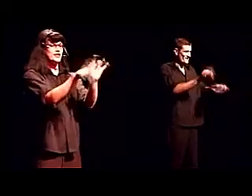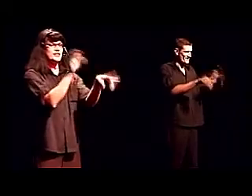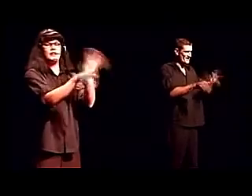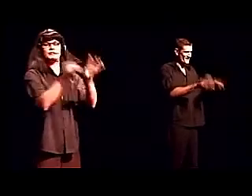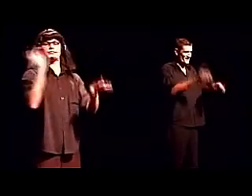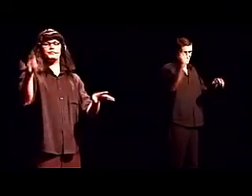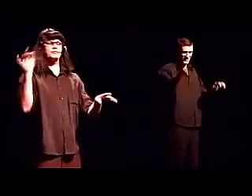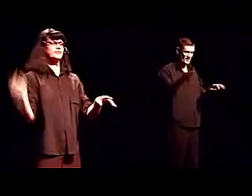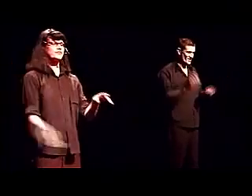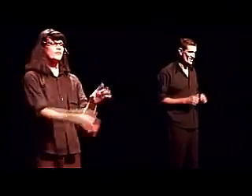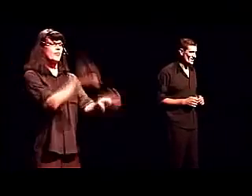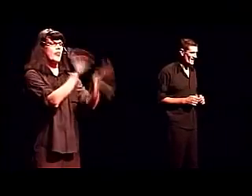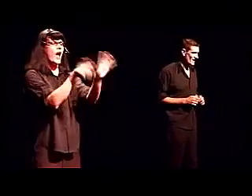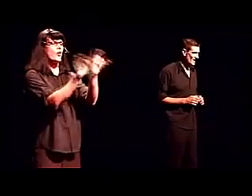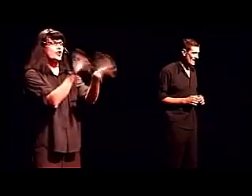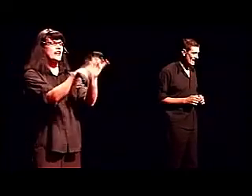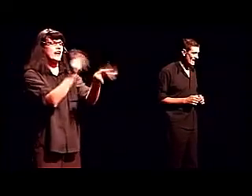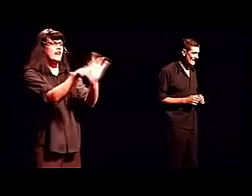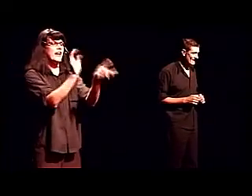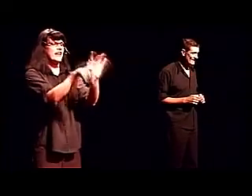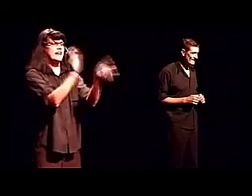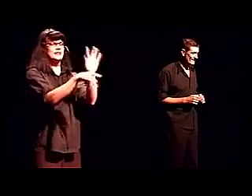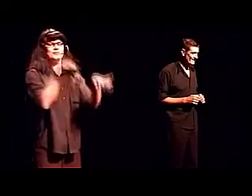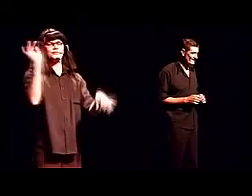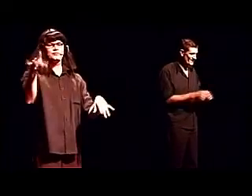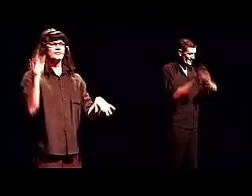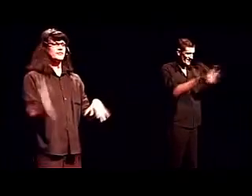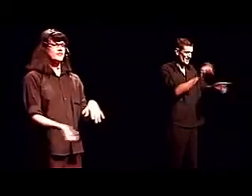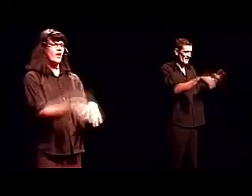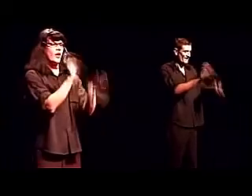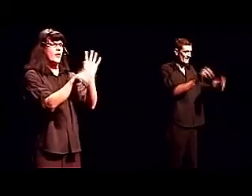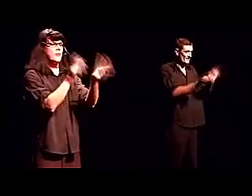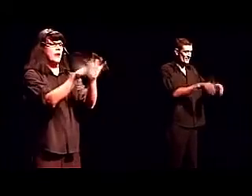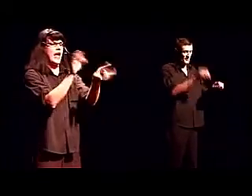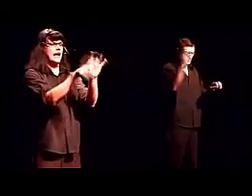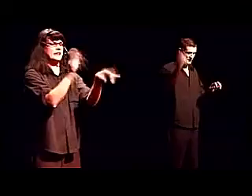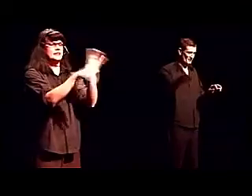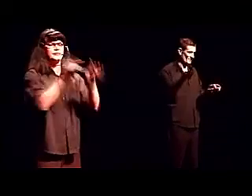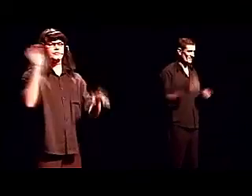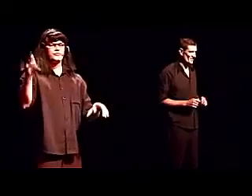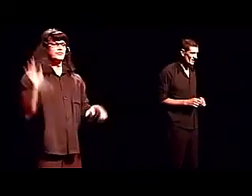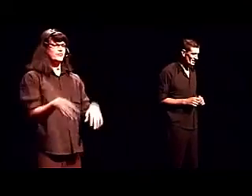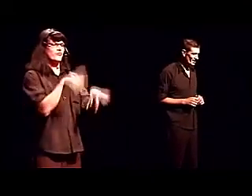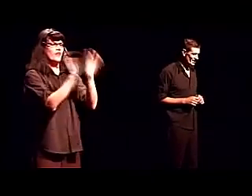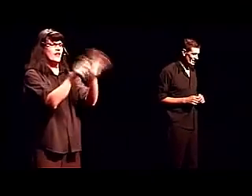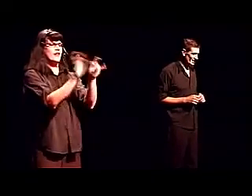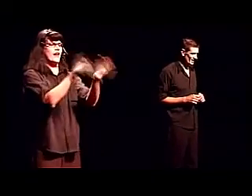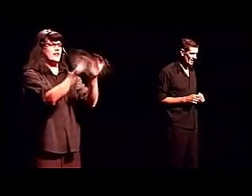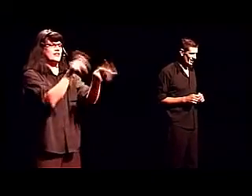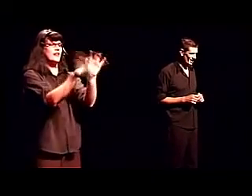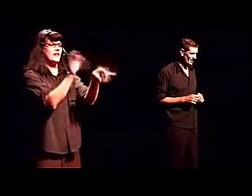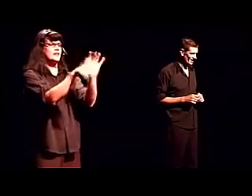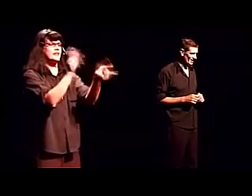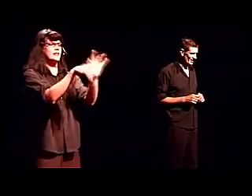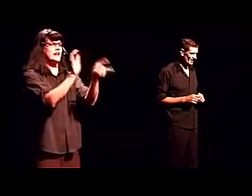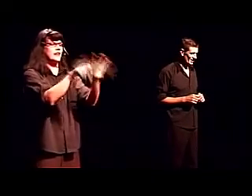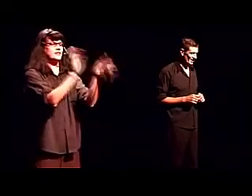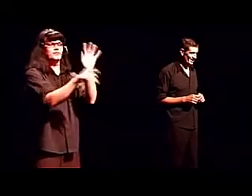boxes. What colour are they? Black. Black. Yes. Are you sitting down?